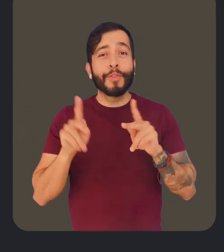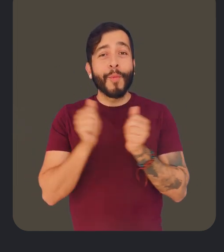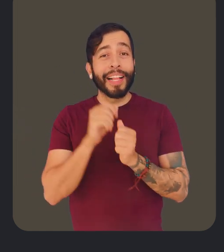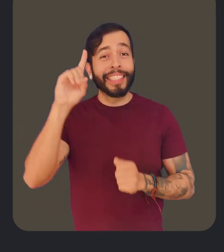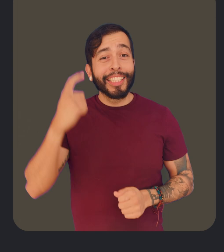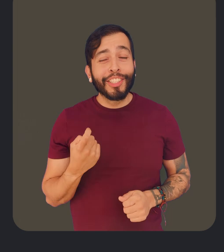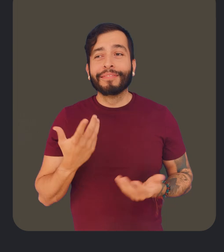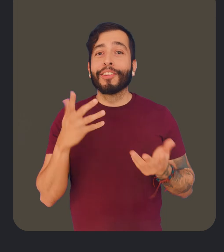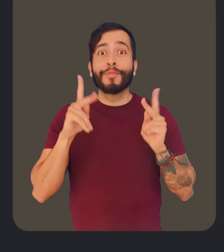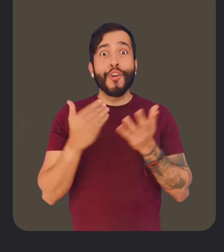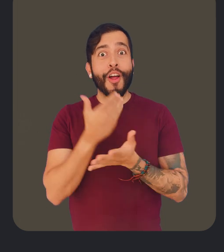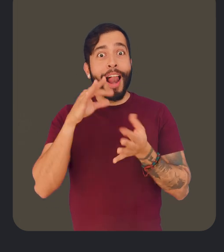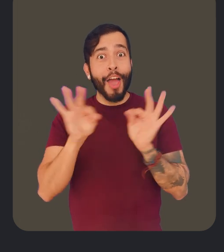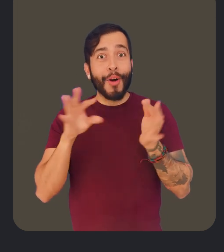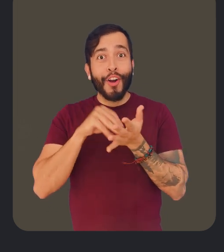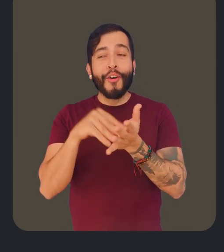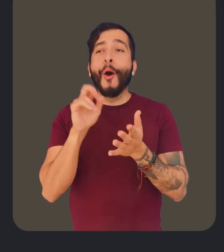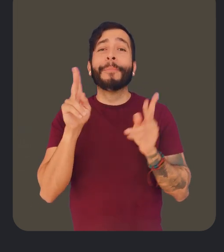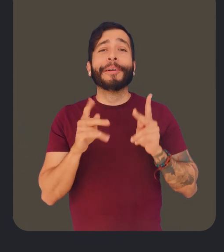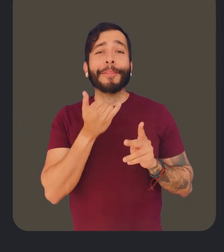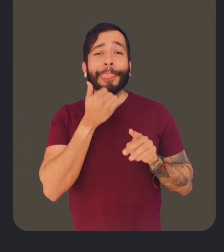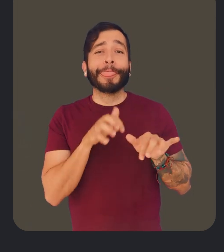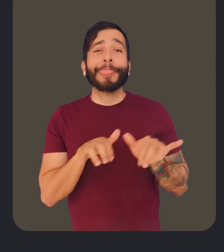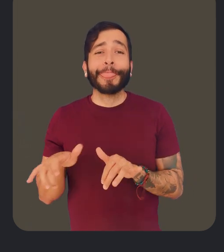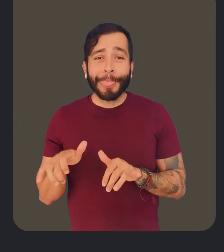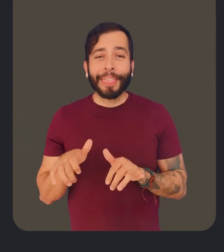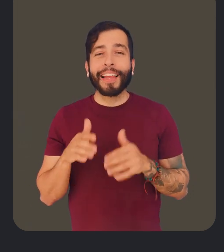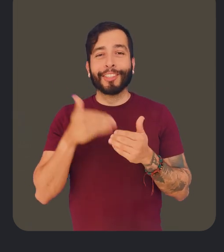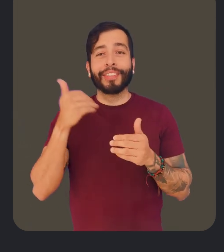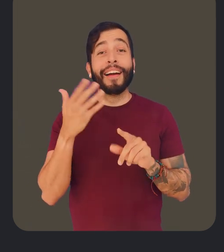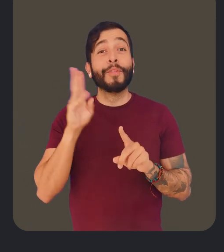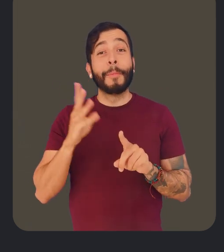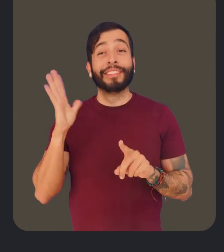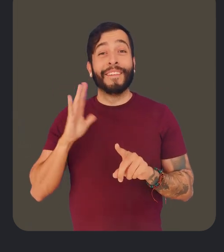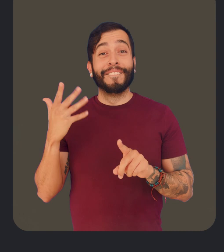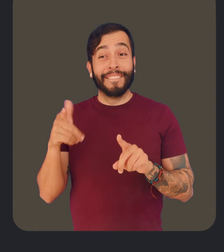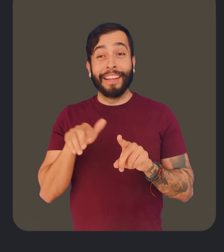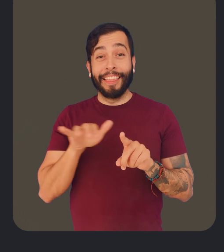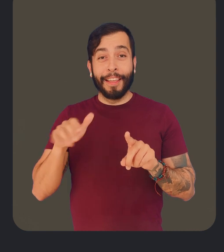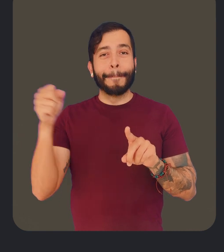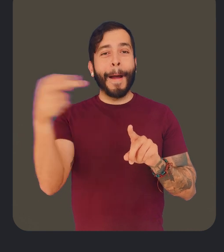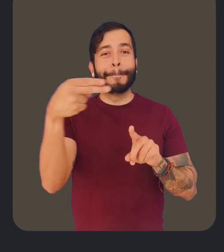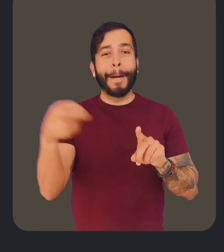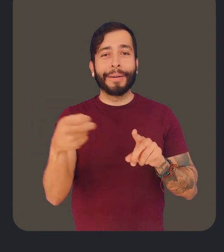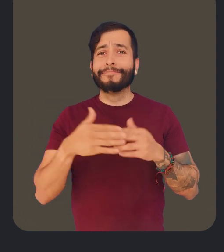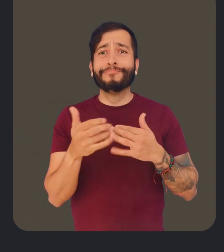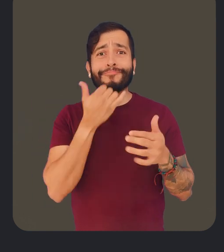people with dyslexia, language learners, and anyone who makes typos by making it easier to get to previously visited websites despite spelling errors.